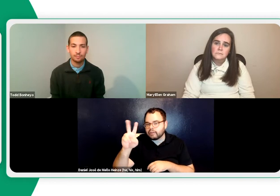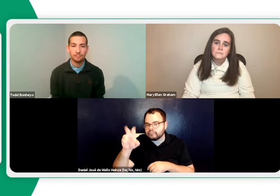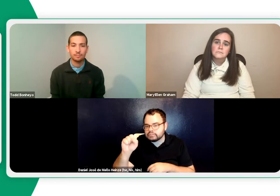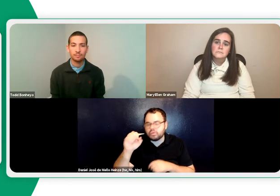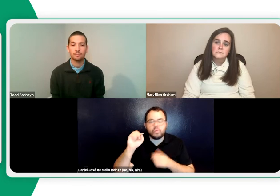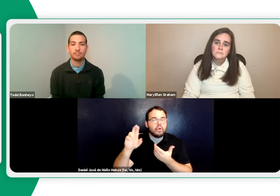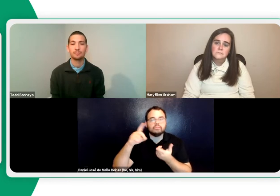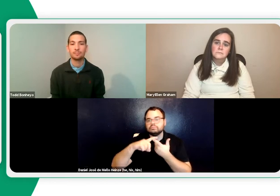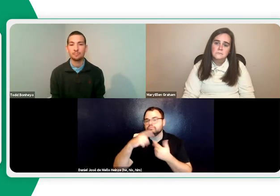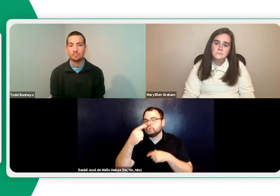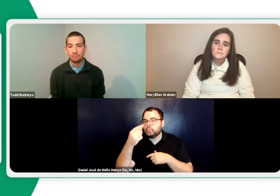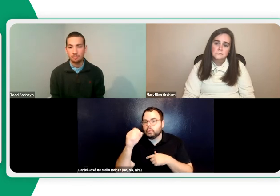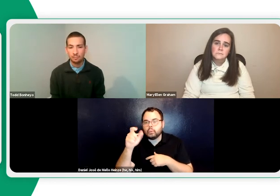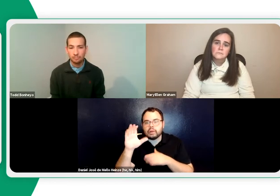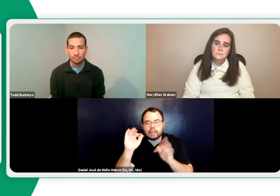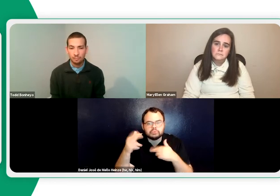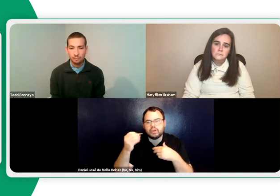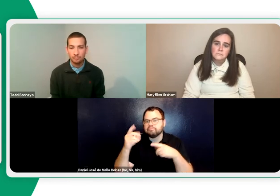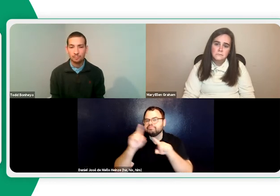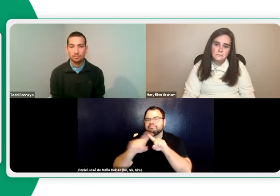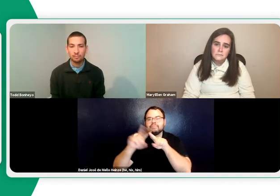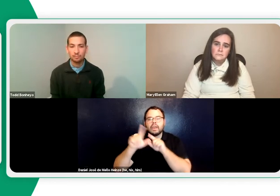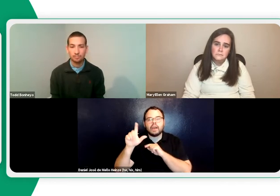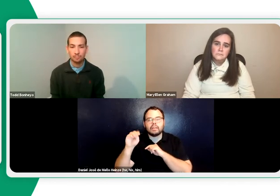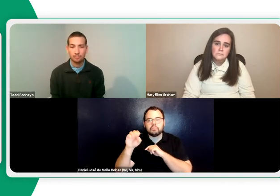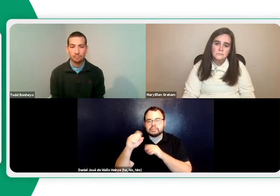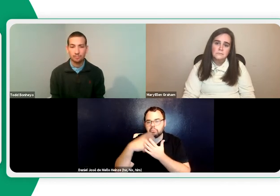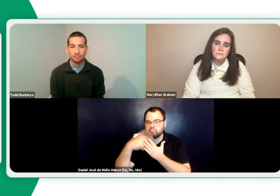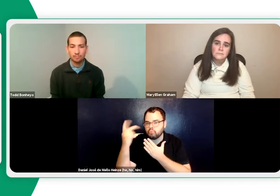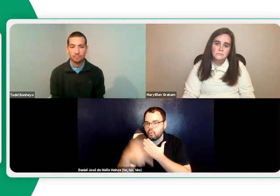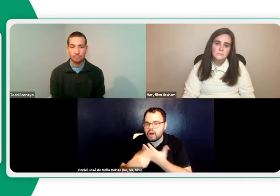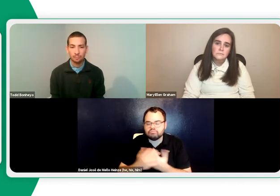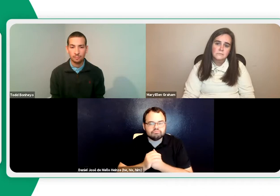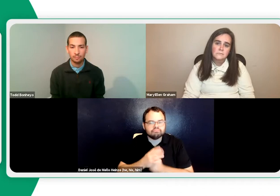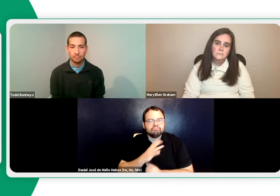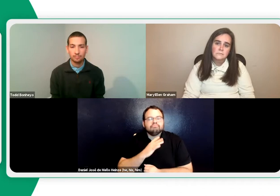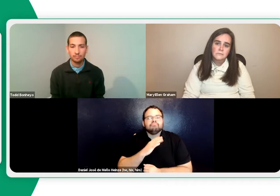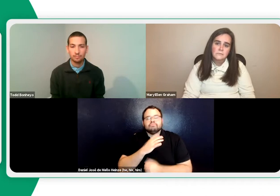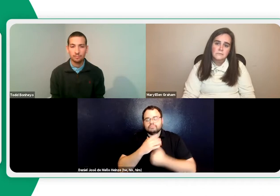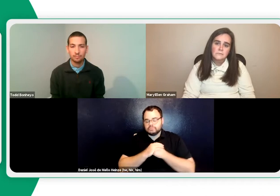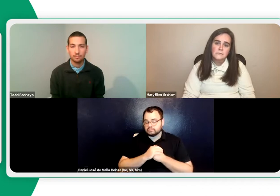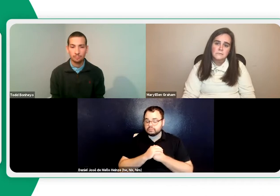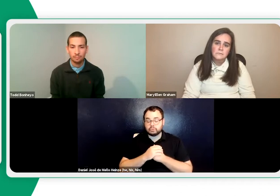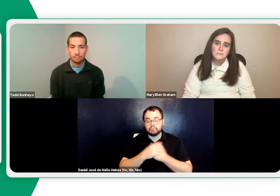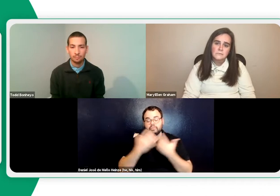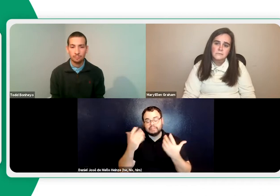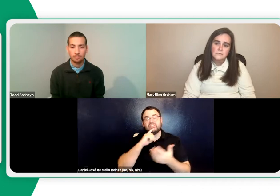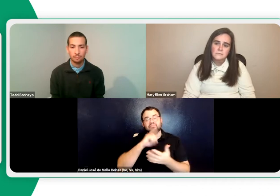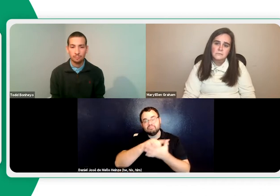You can have it set up on your Canvas or Google Classroom, various different LMS programs. It's